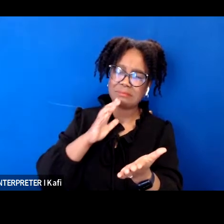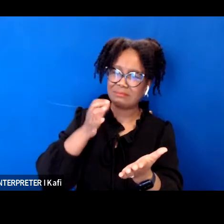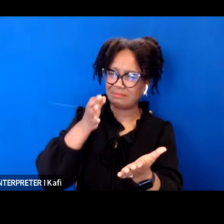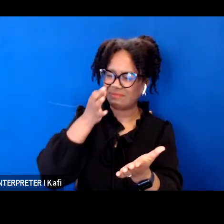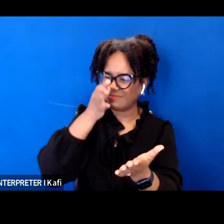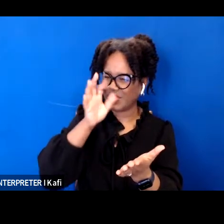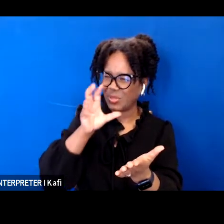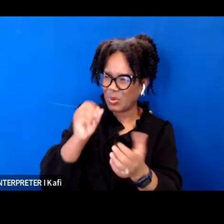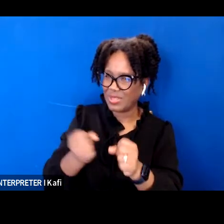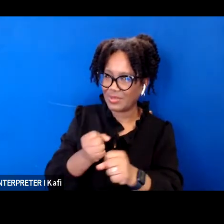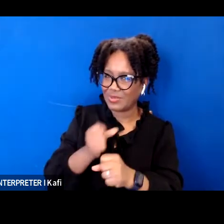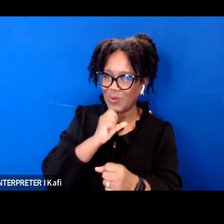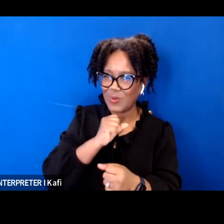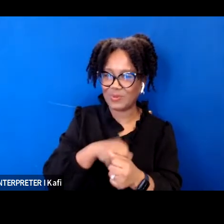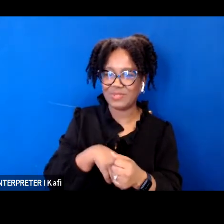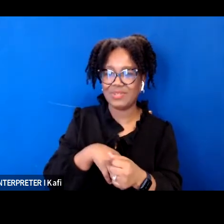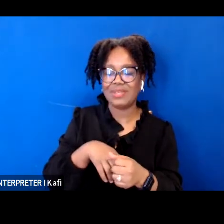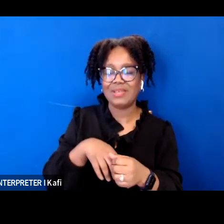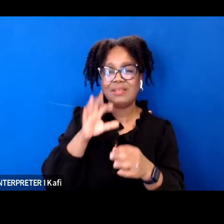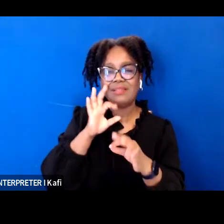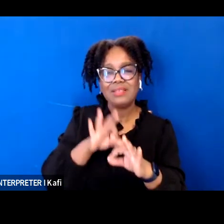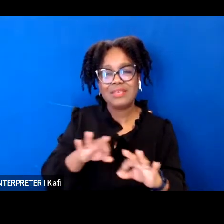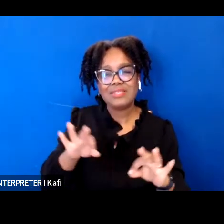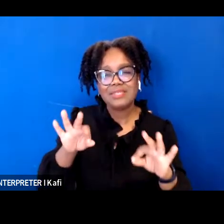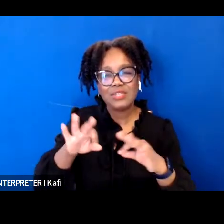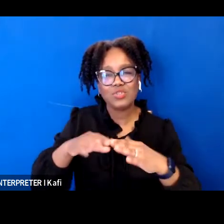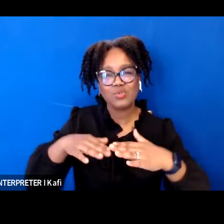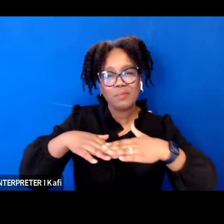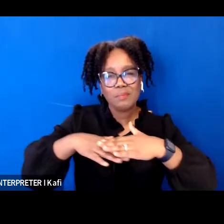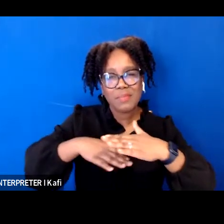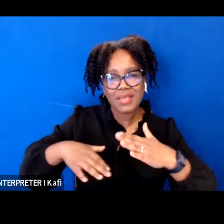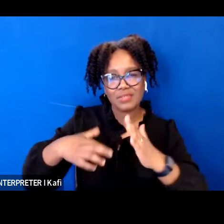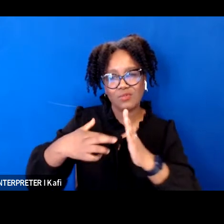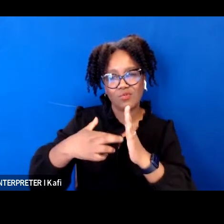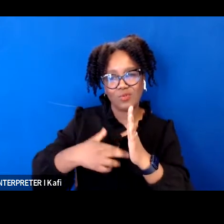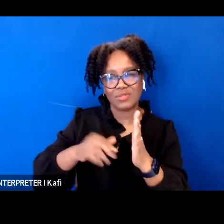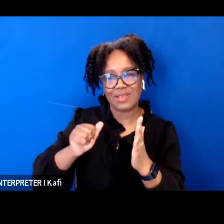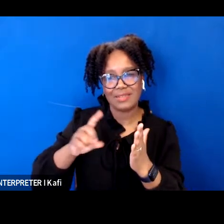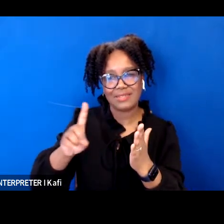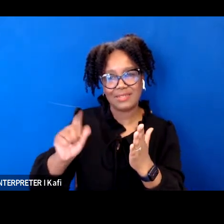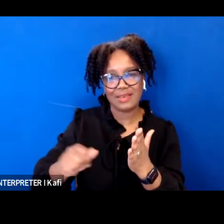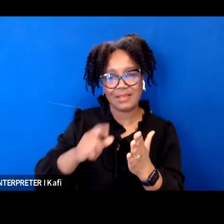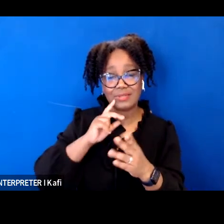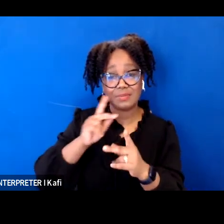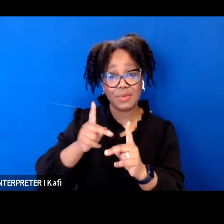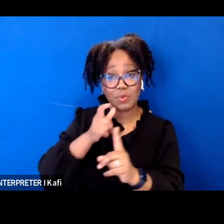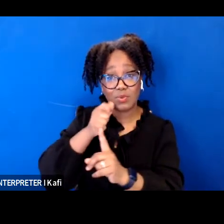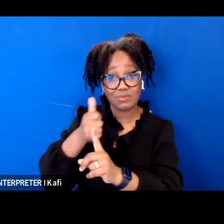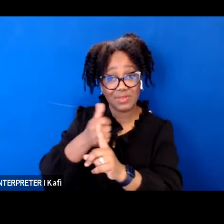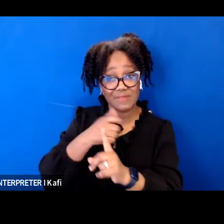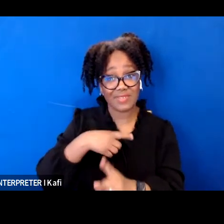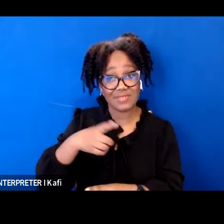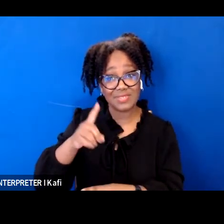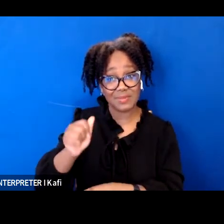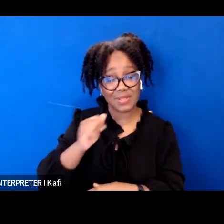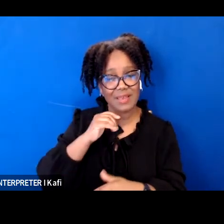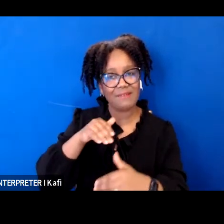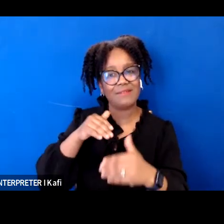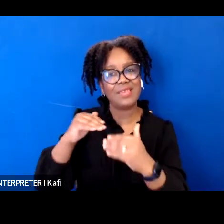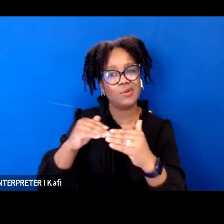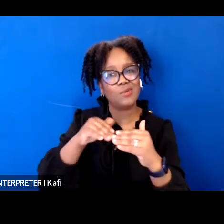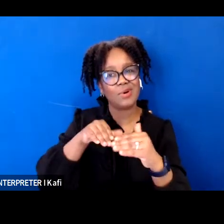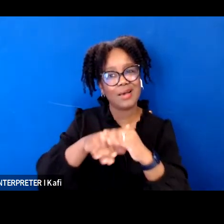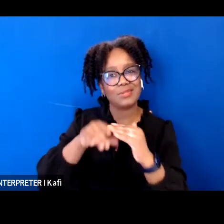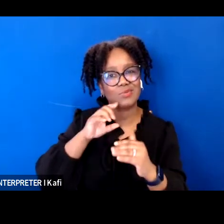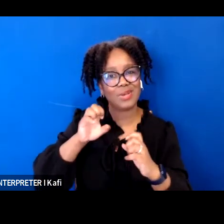people with disabilities must have equal access to education employment government operations and all aspects of